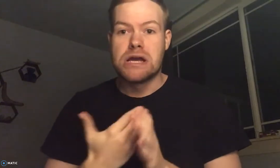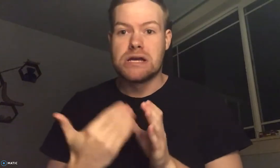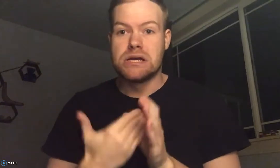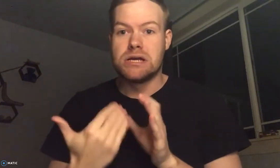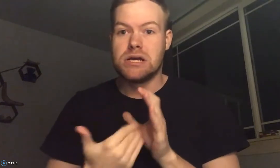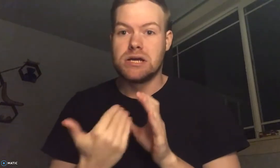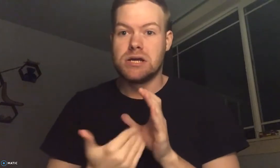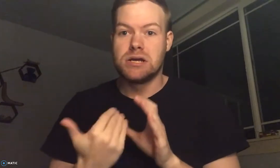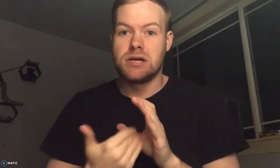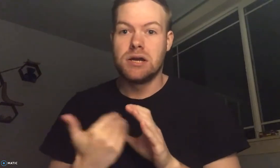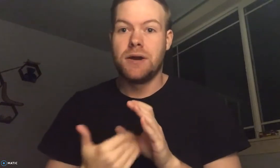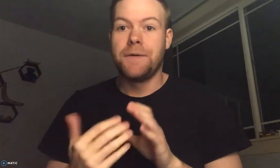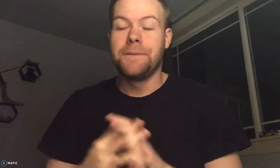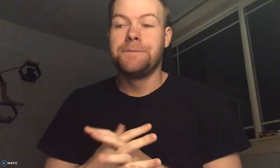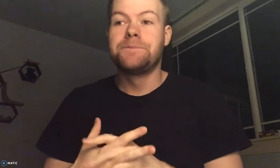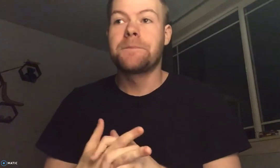Because it's really annoying.